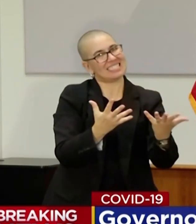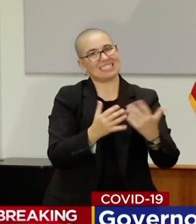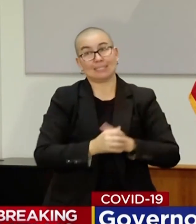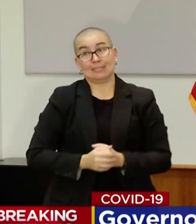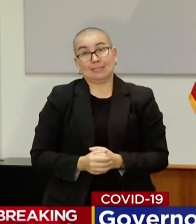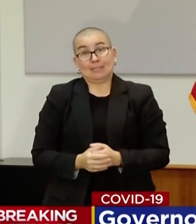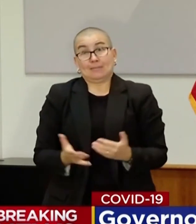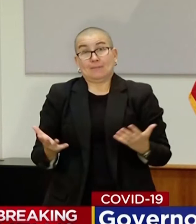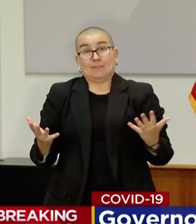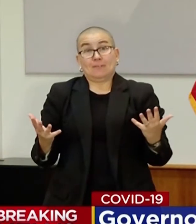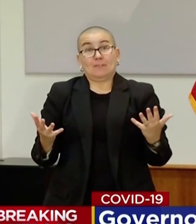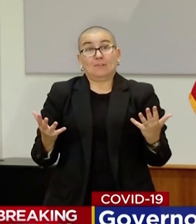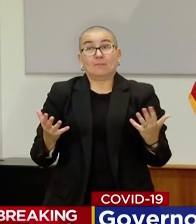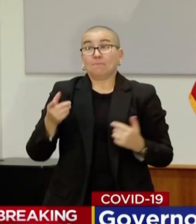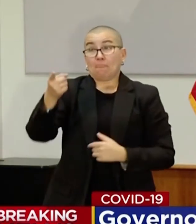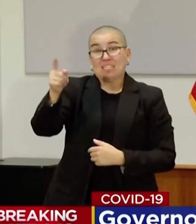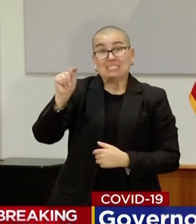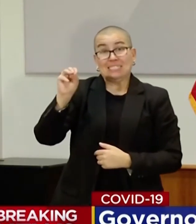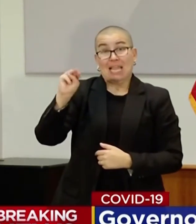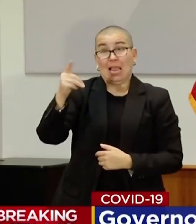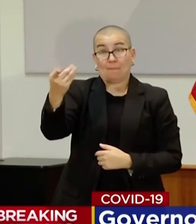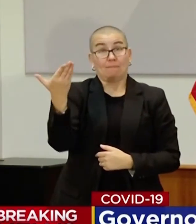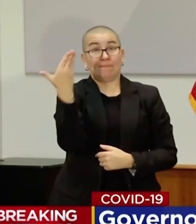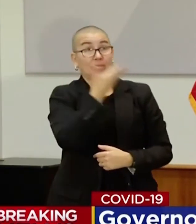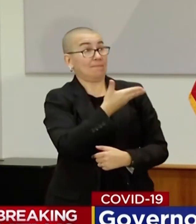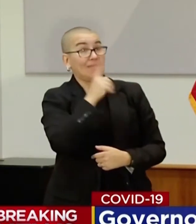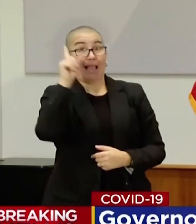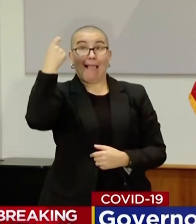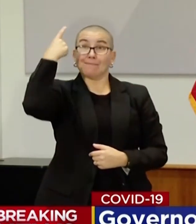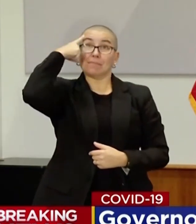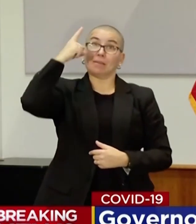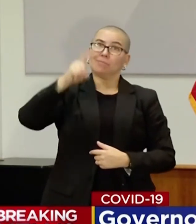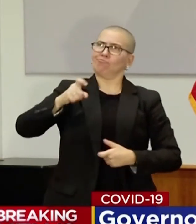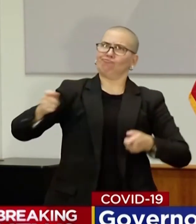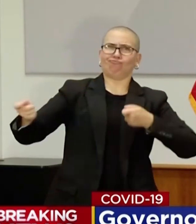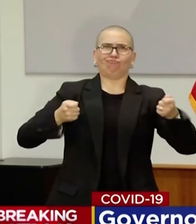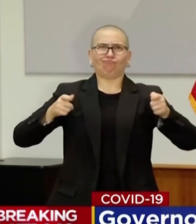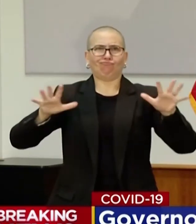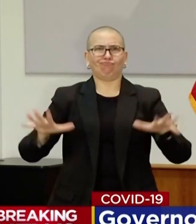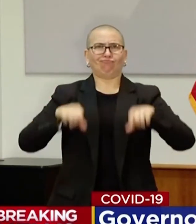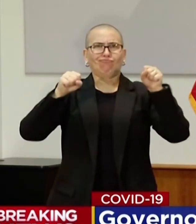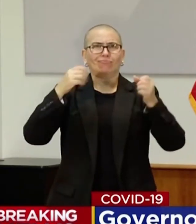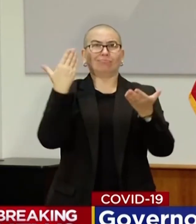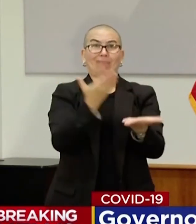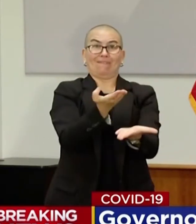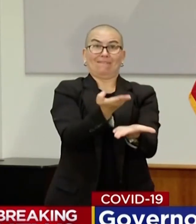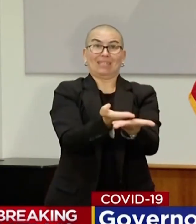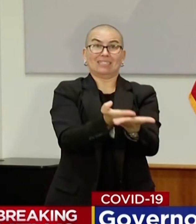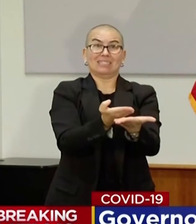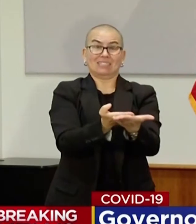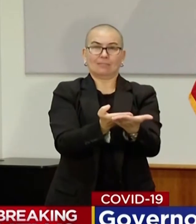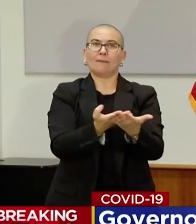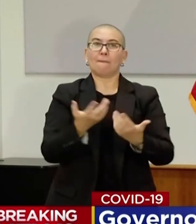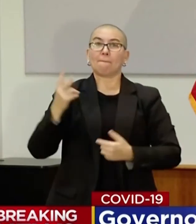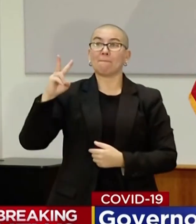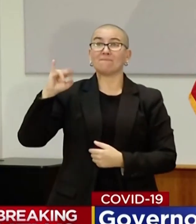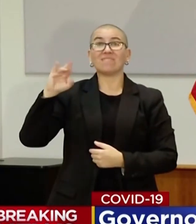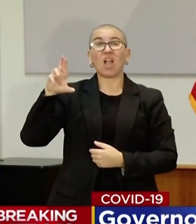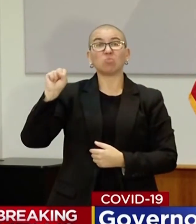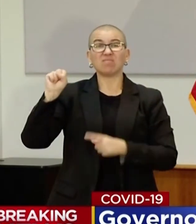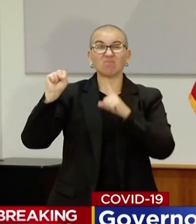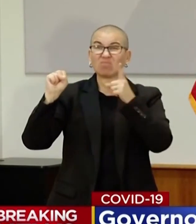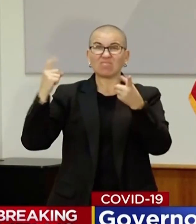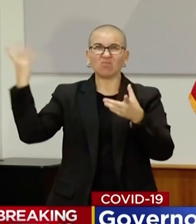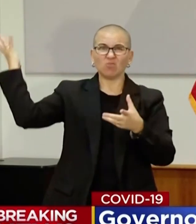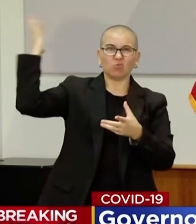that, Tom framed that of things that the governor is going to do to pull back on the economy. The virus is dictating where this is going, and we have got to get